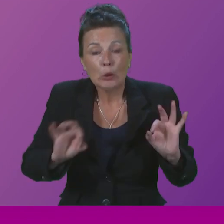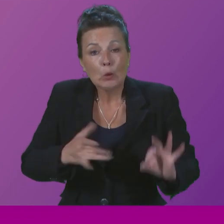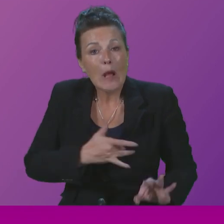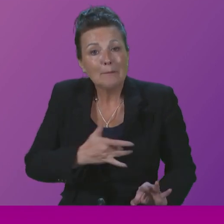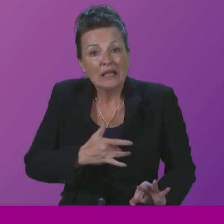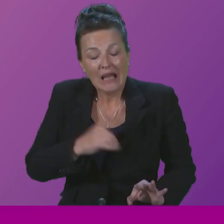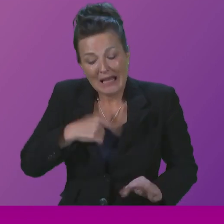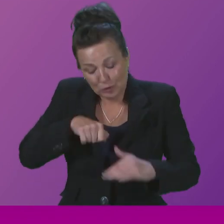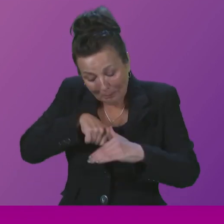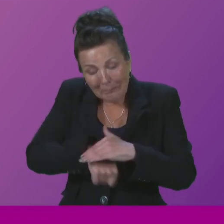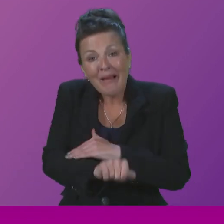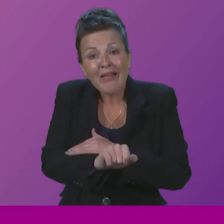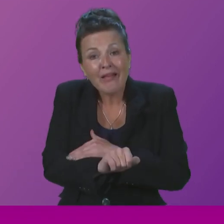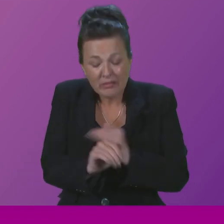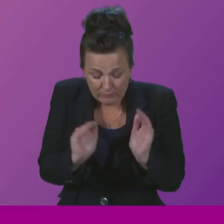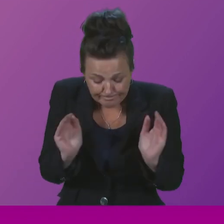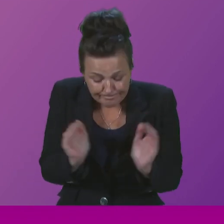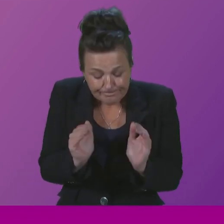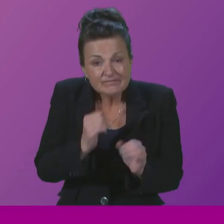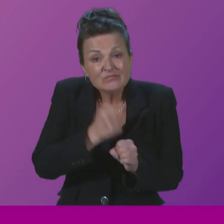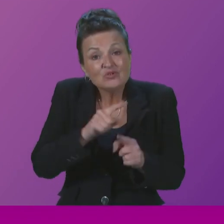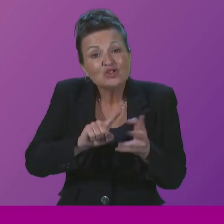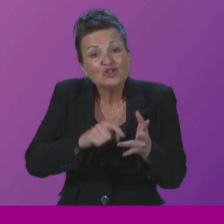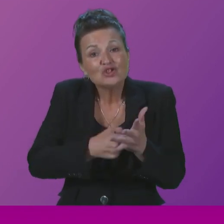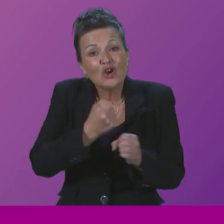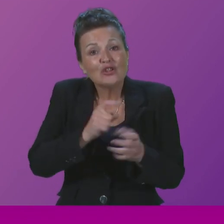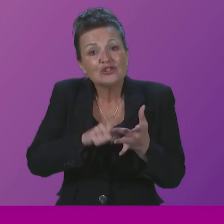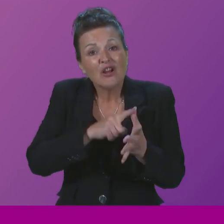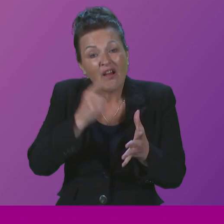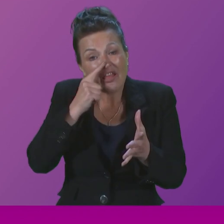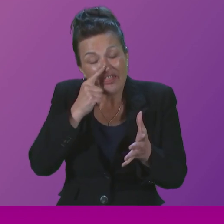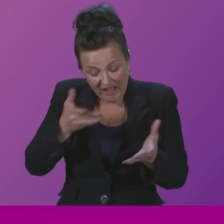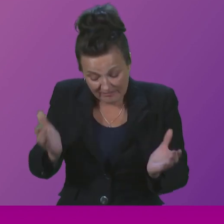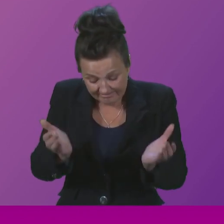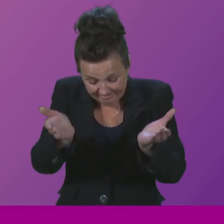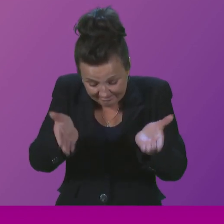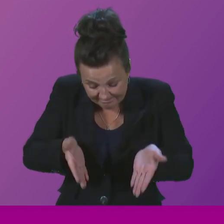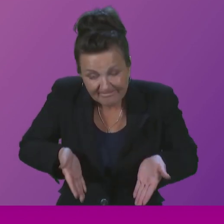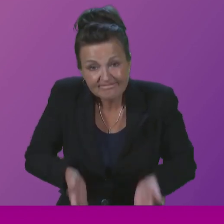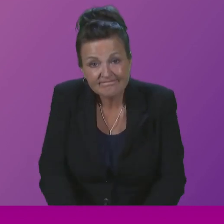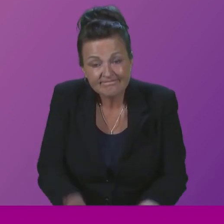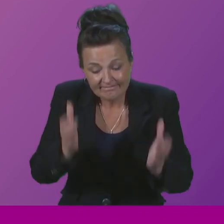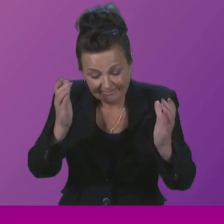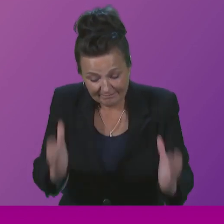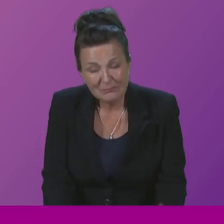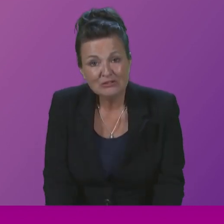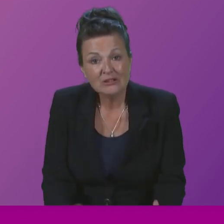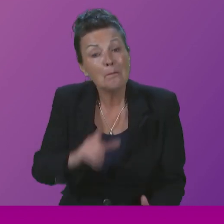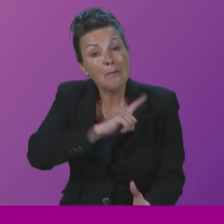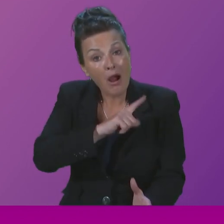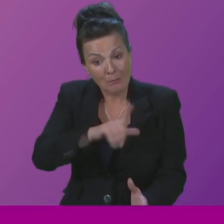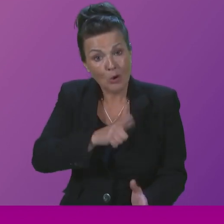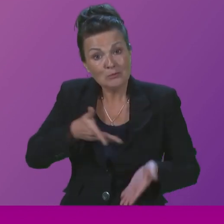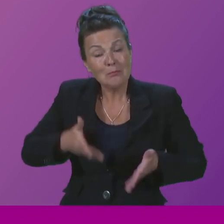to give birth to little Georgia and then lay her to rest a few days later. But because Georgia was born at less than